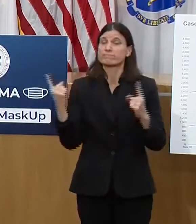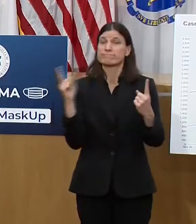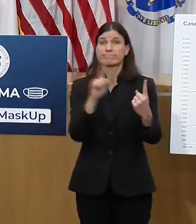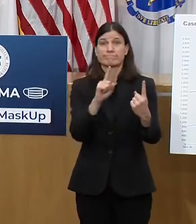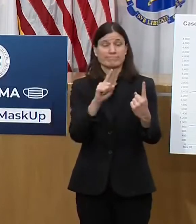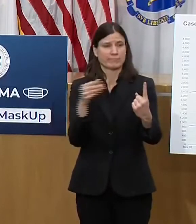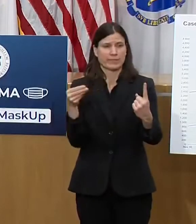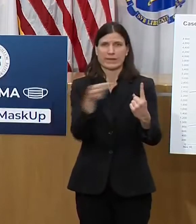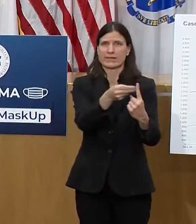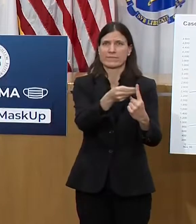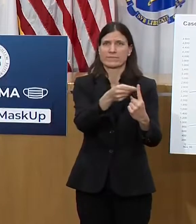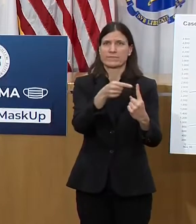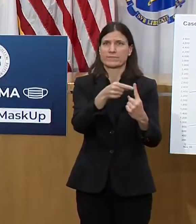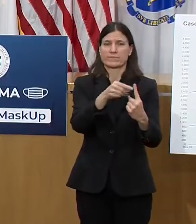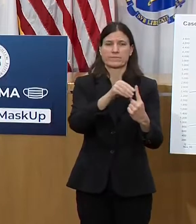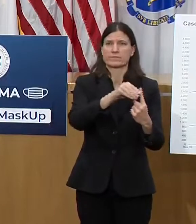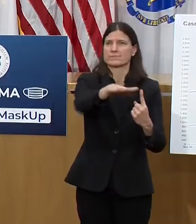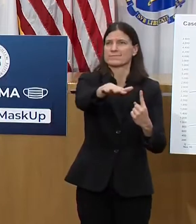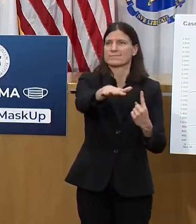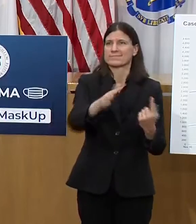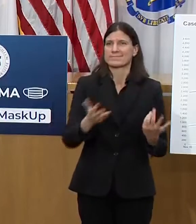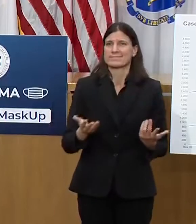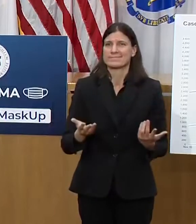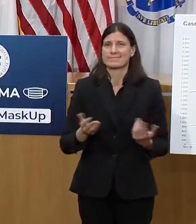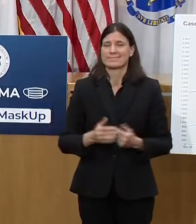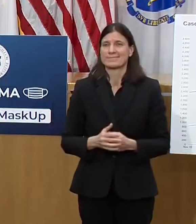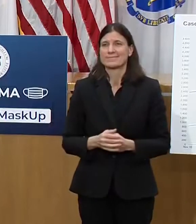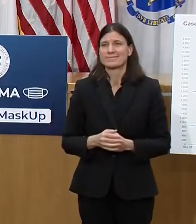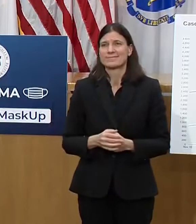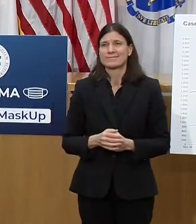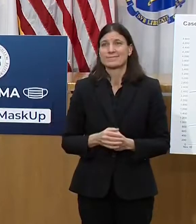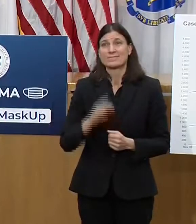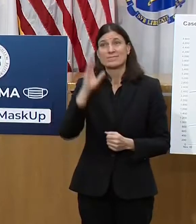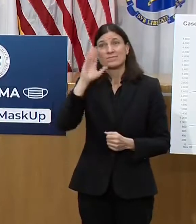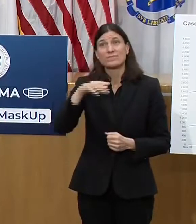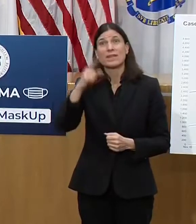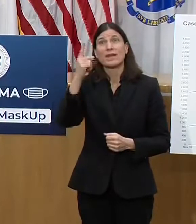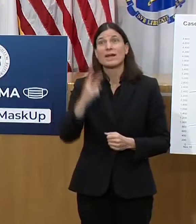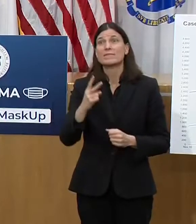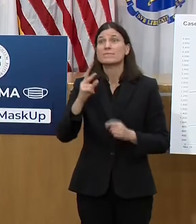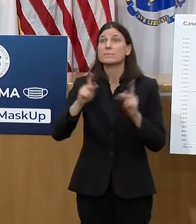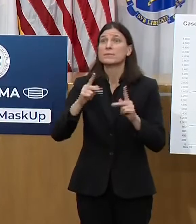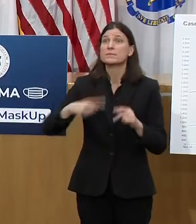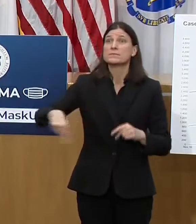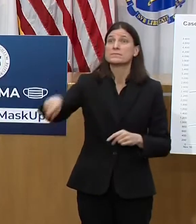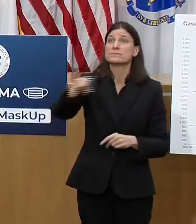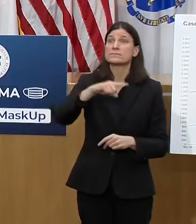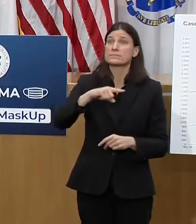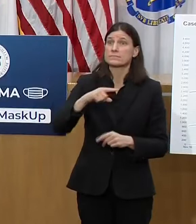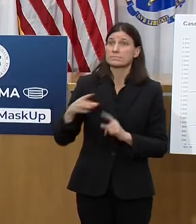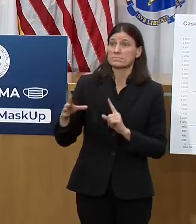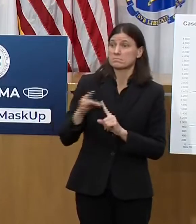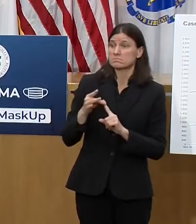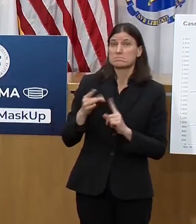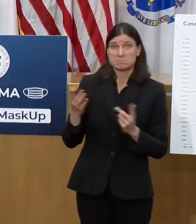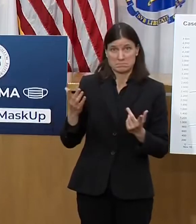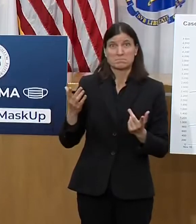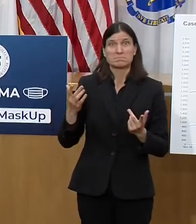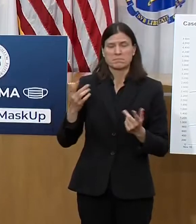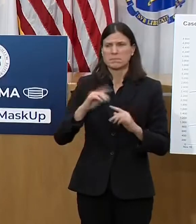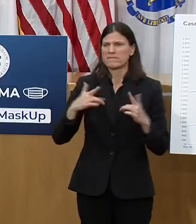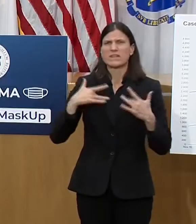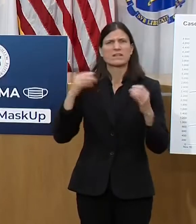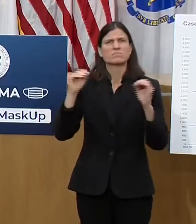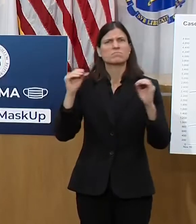Roughly half the people in Massachusetts who get COVID never feel sick, never show any symptoms, but they can